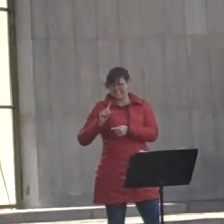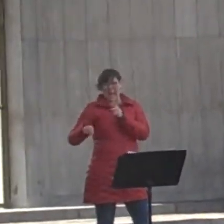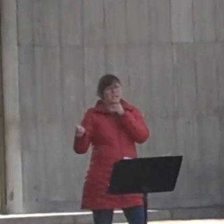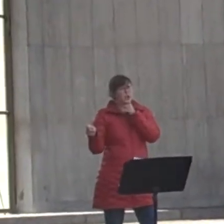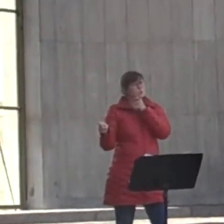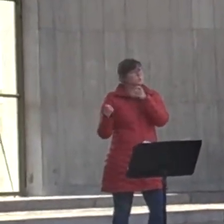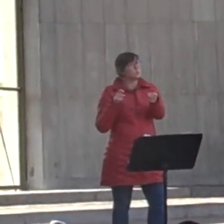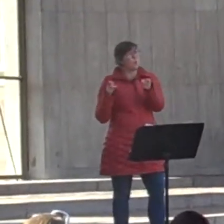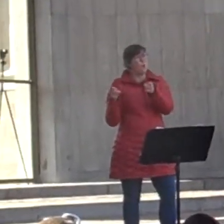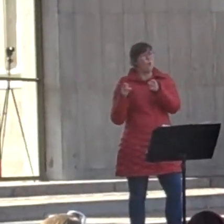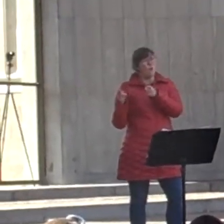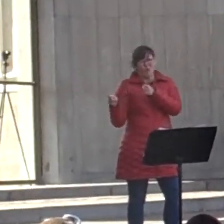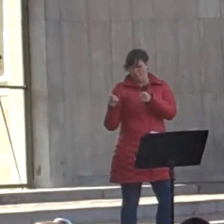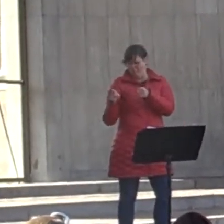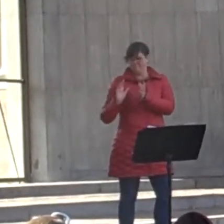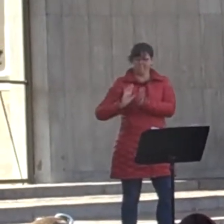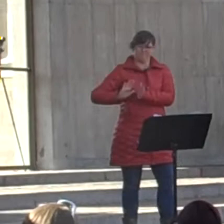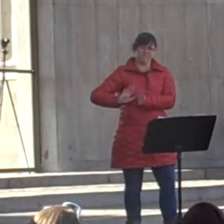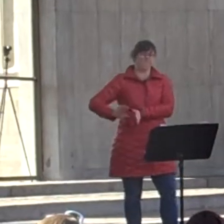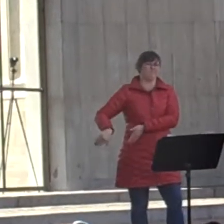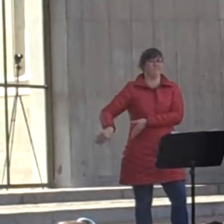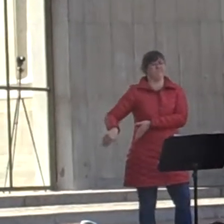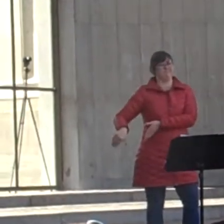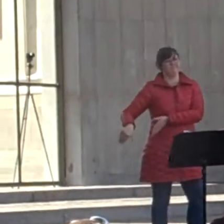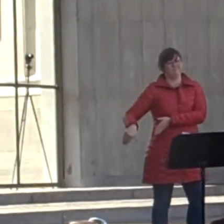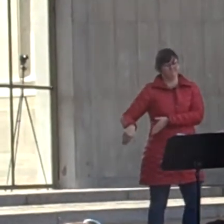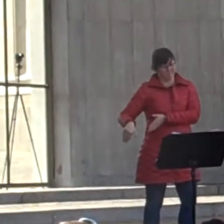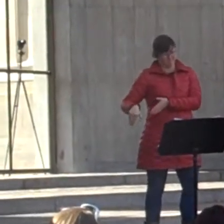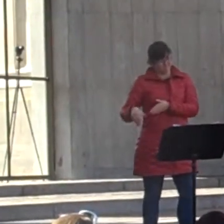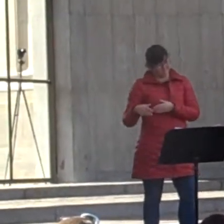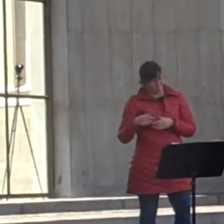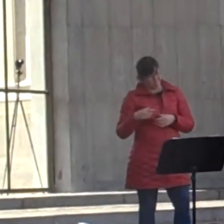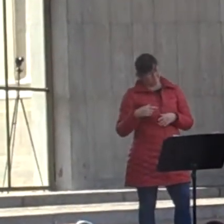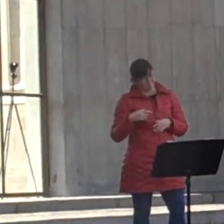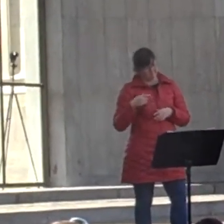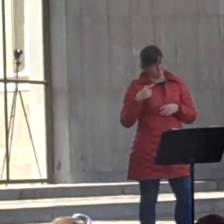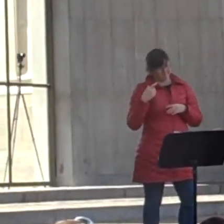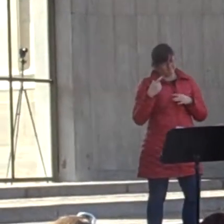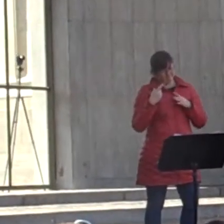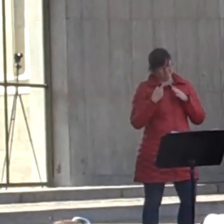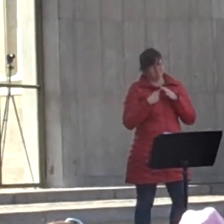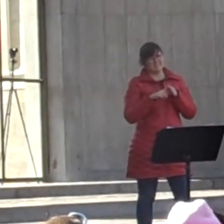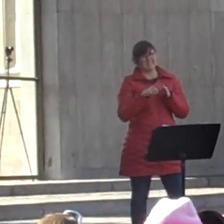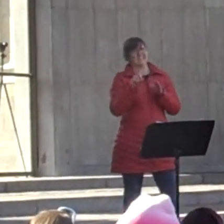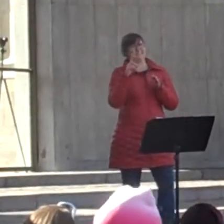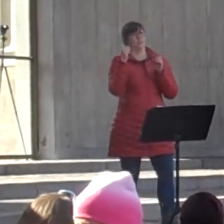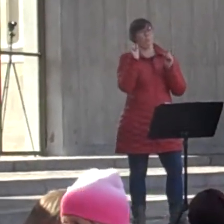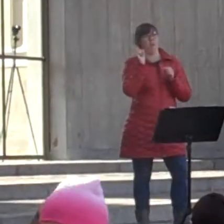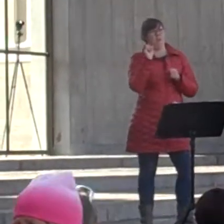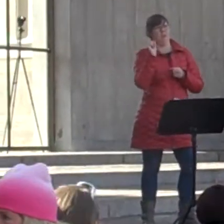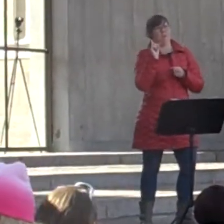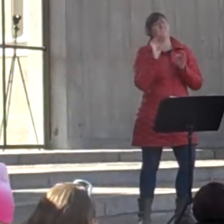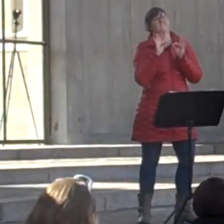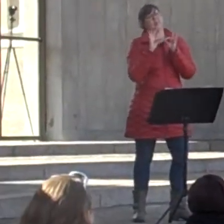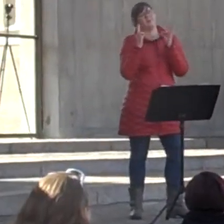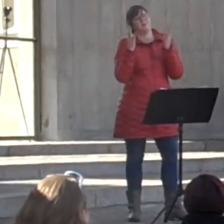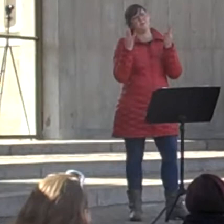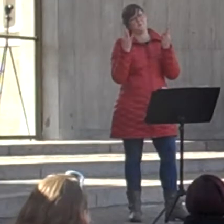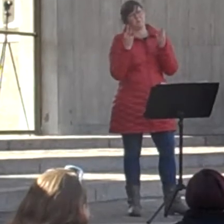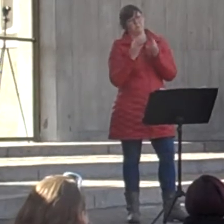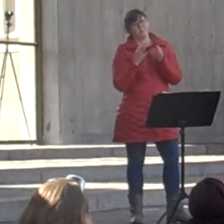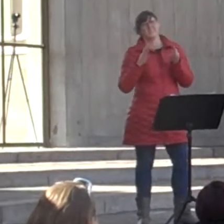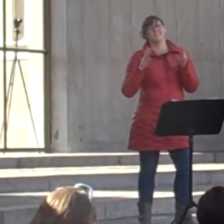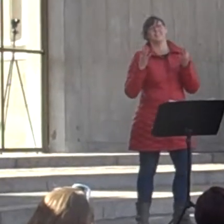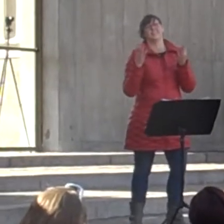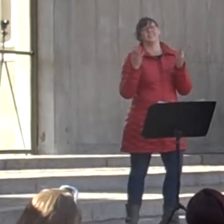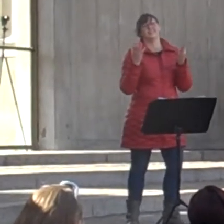It begins with your family. And later comes round to your